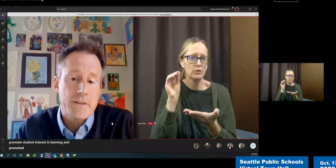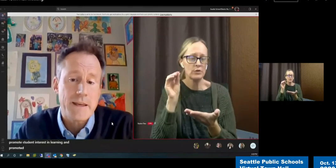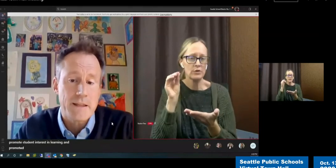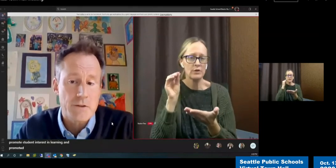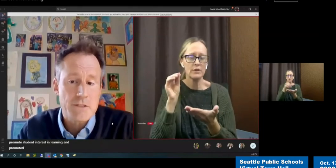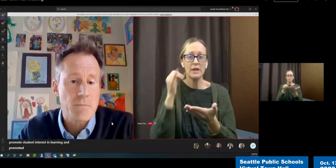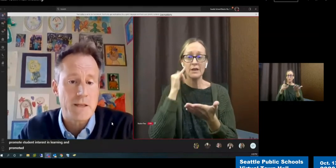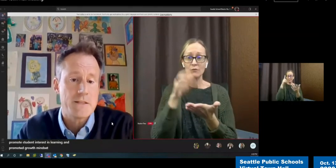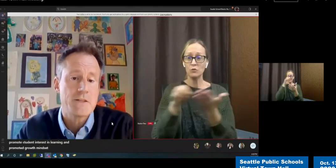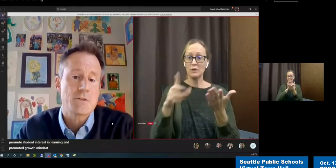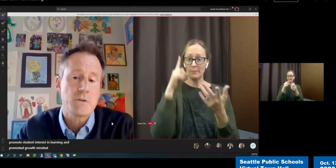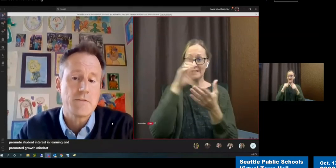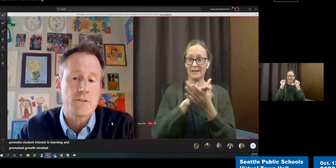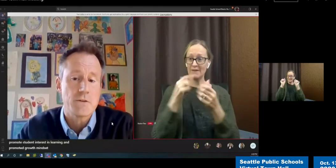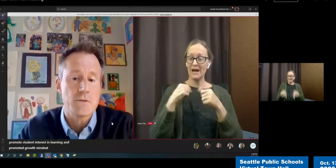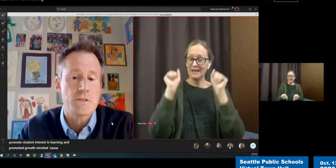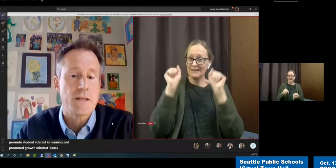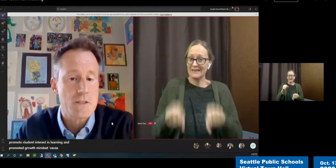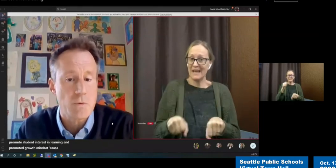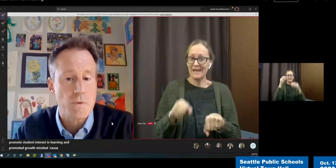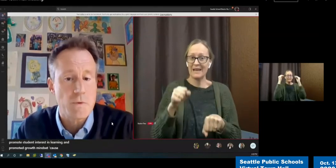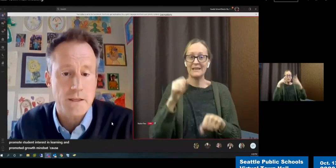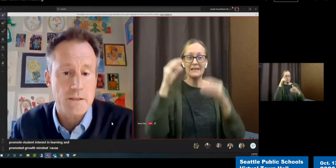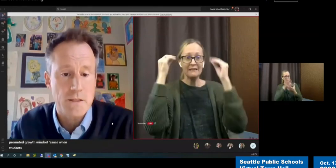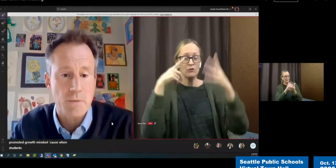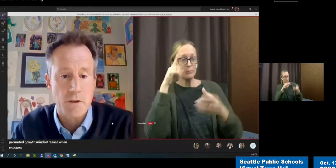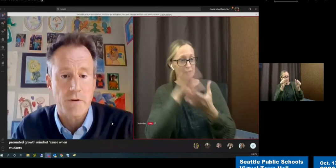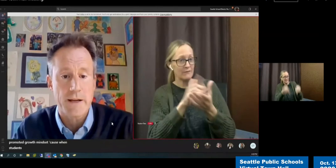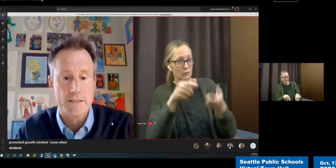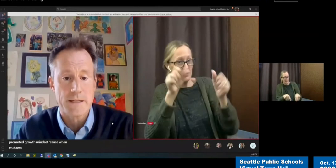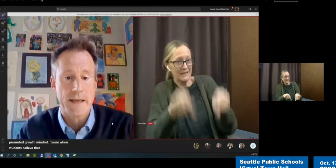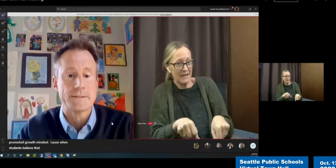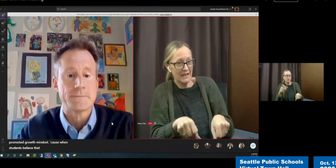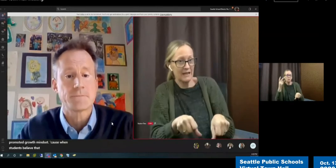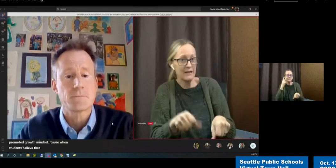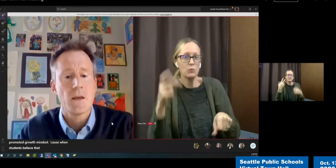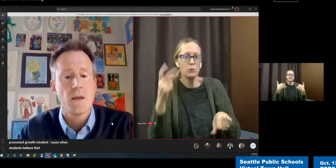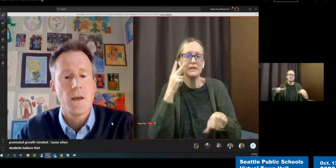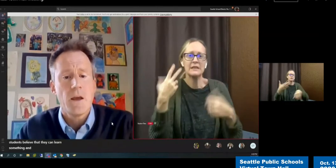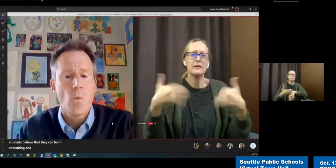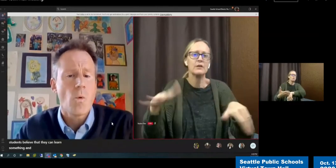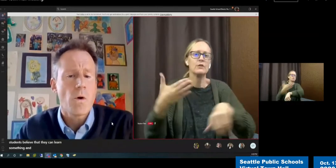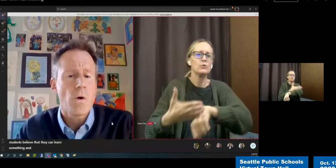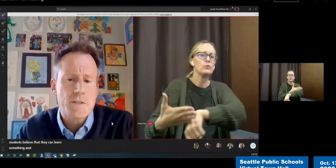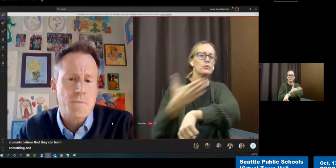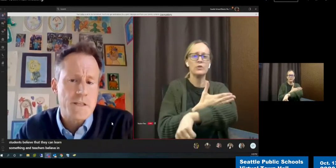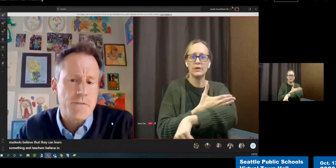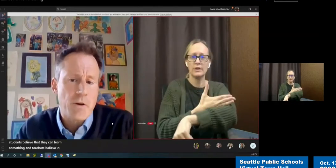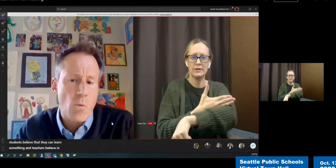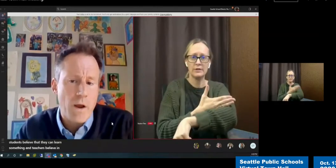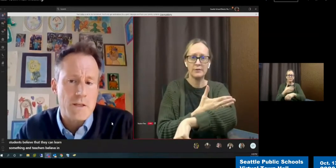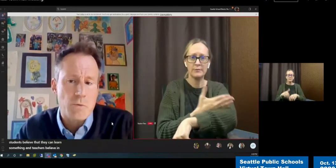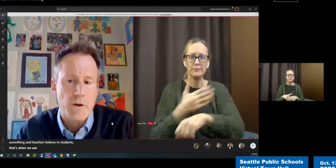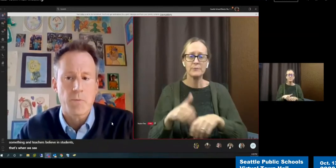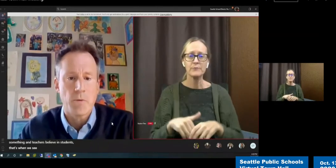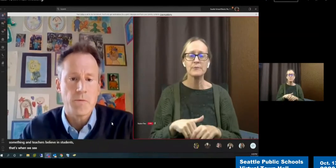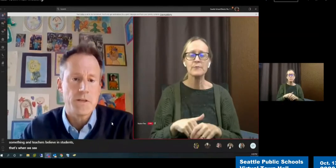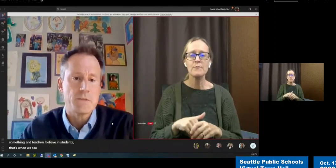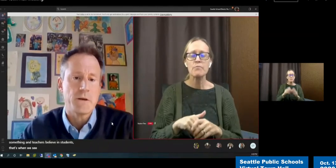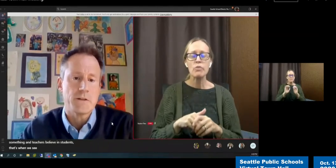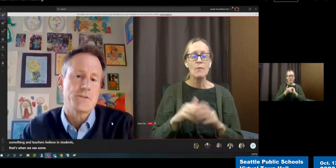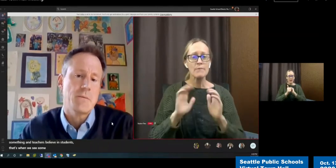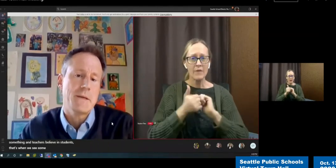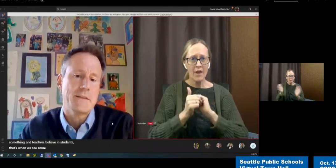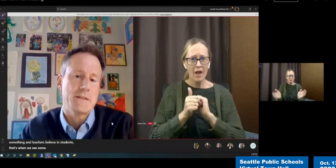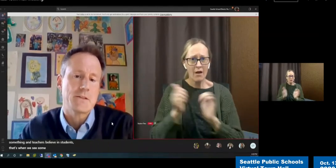that they can learn something and teachers believe in students, that's when we see some of the greatest gains. What are some of the specific ways we're trying to promote these